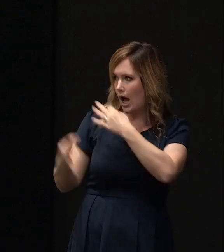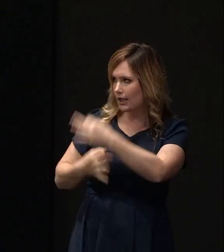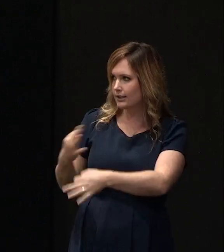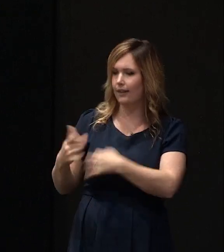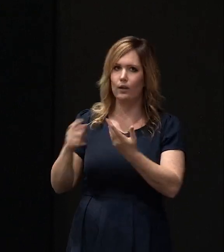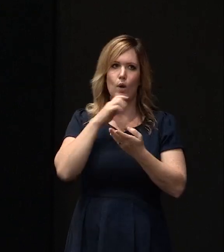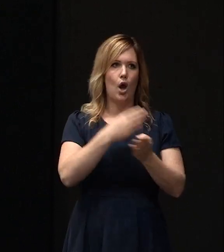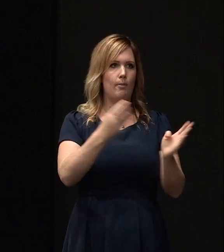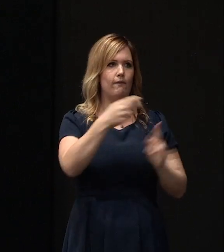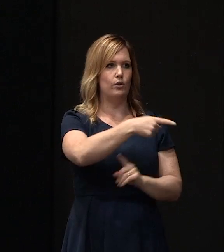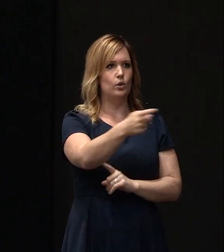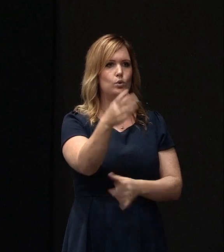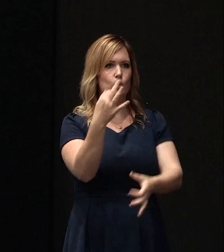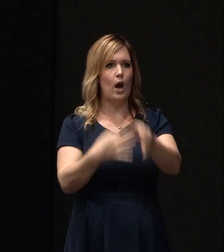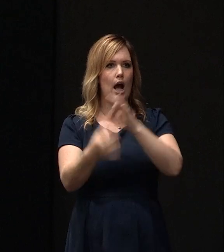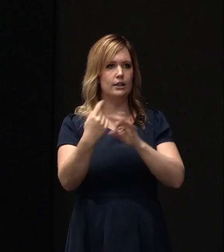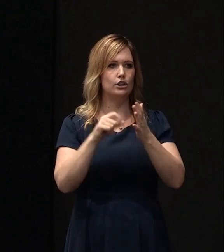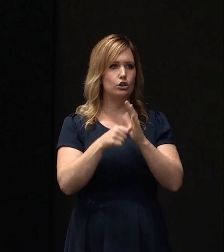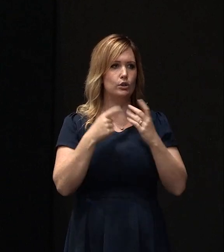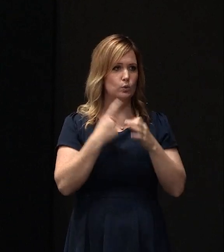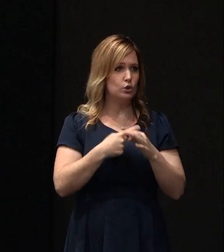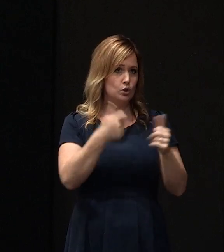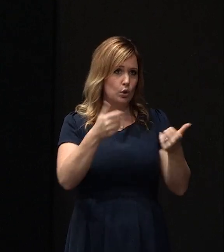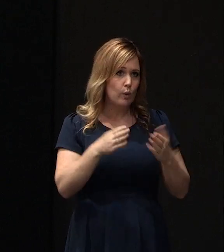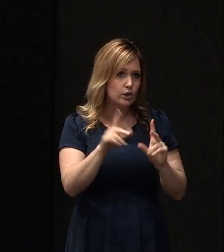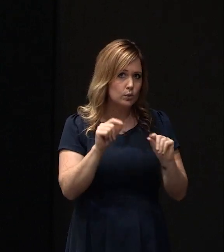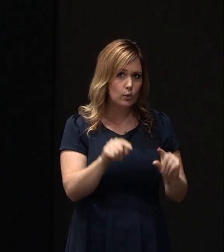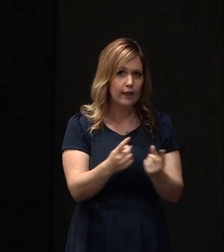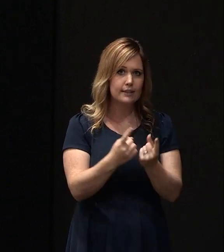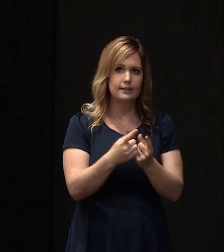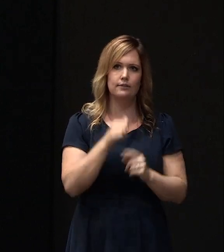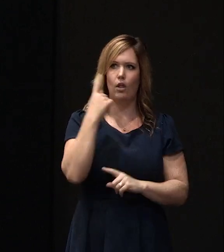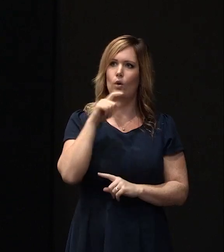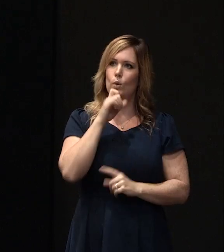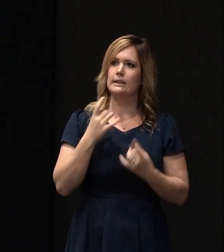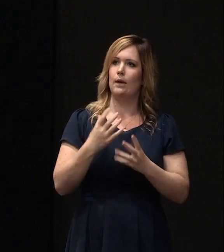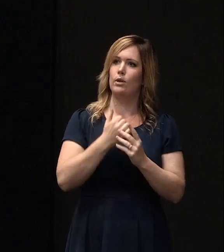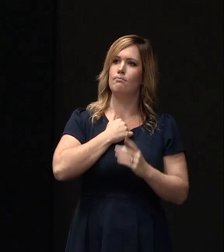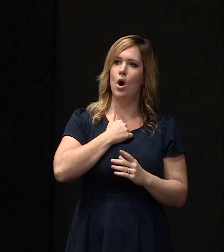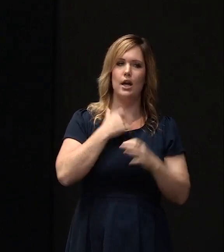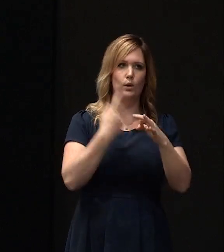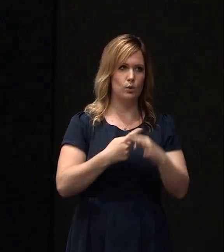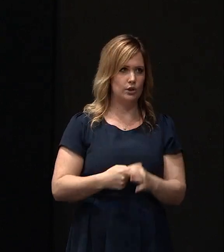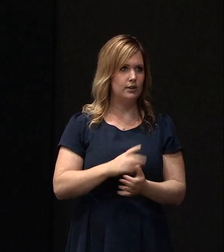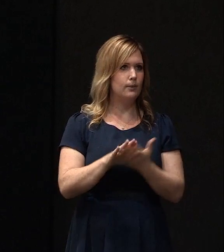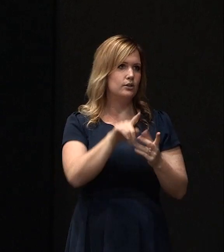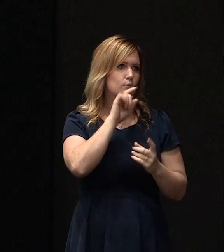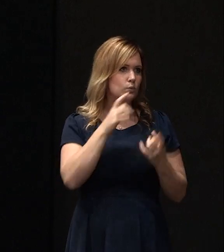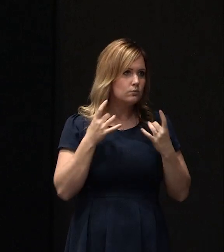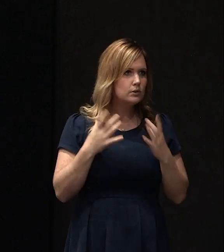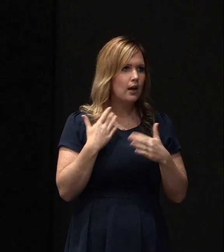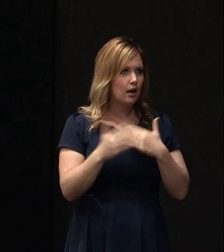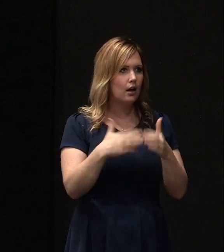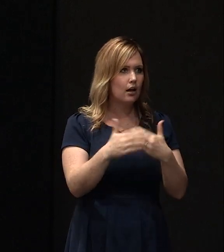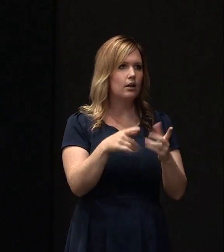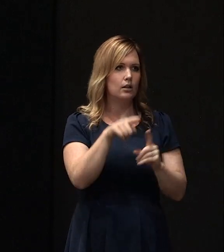to the floor for your questions. Does that all sound like a reasonable way of doing things? But I thought if I start off with my questions, that kind of gets the ball rolling